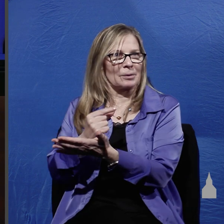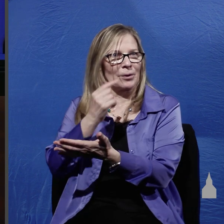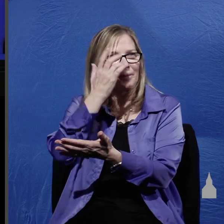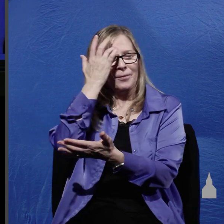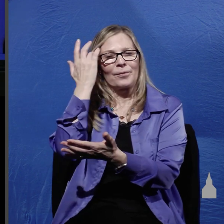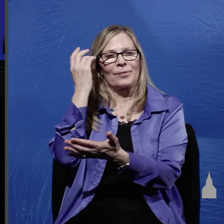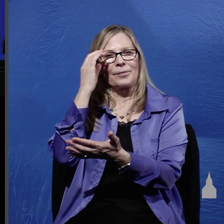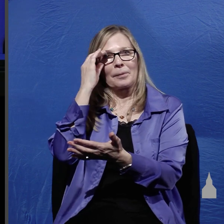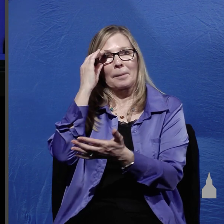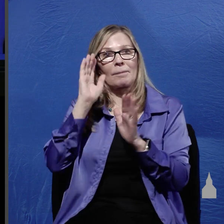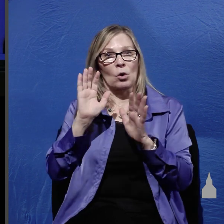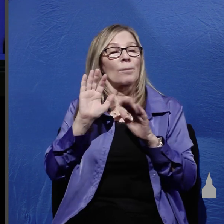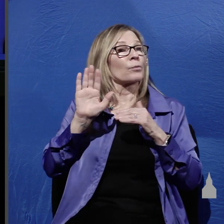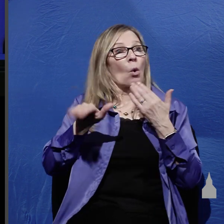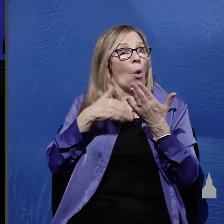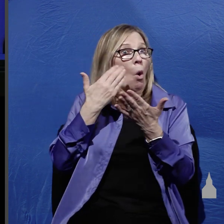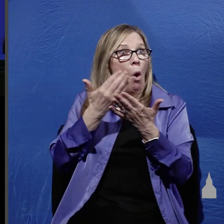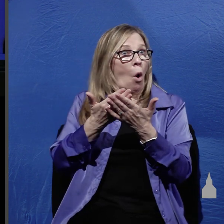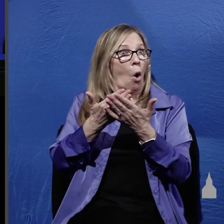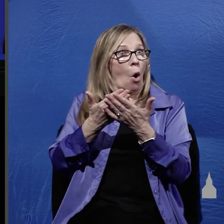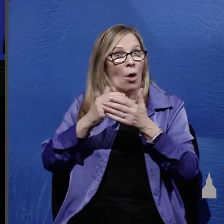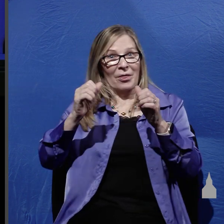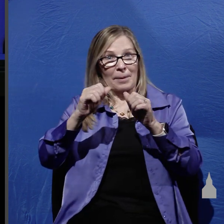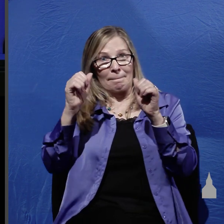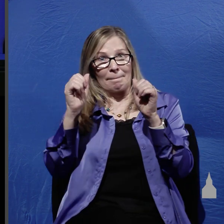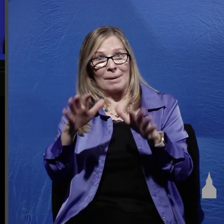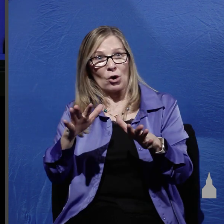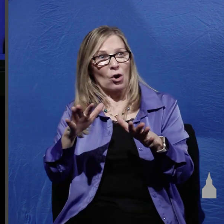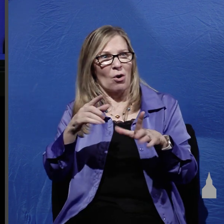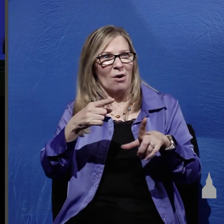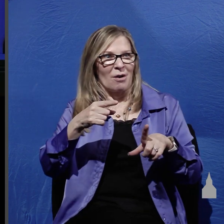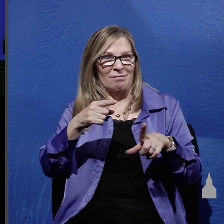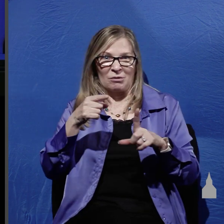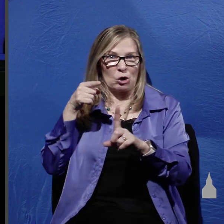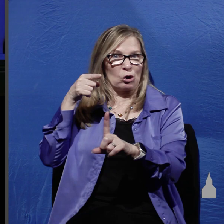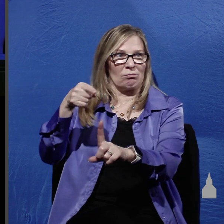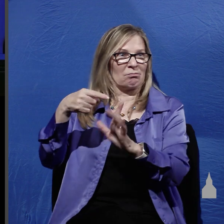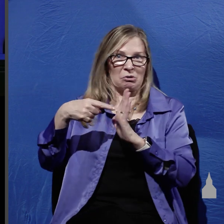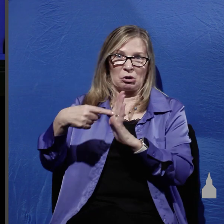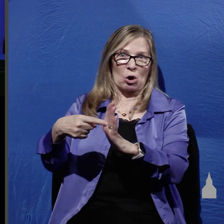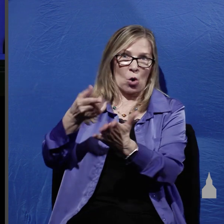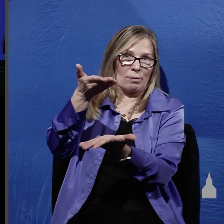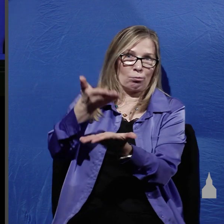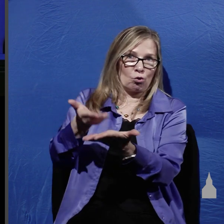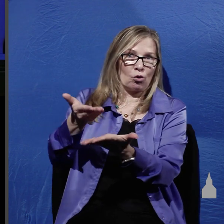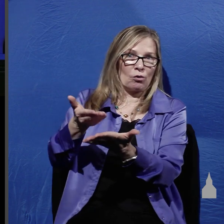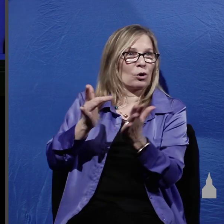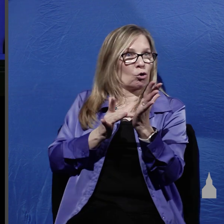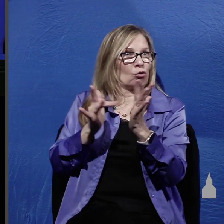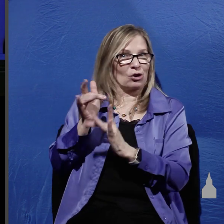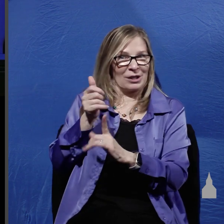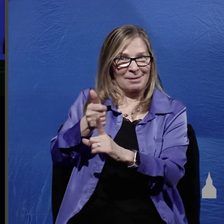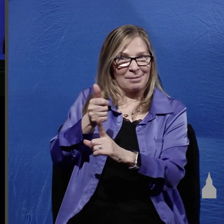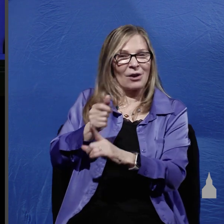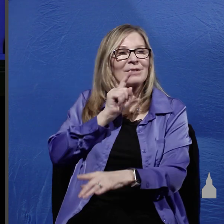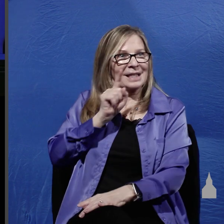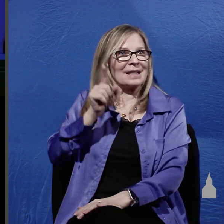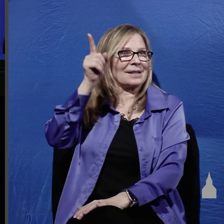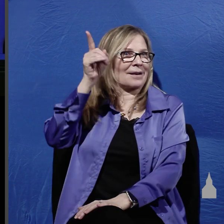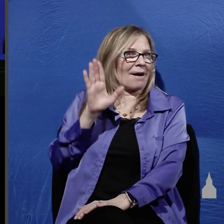and all these miracles pointed to the same thing they all pointed to the deity of Christ but John tells us that